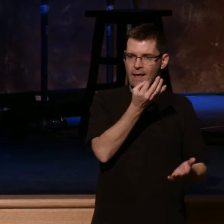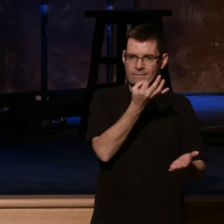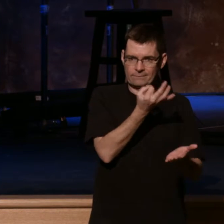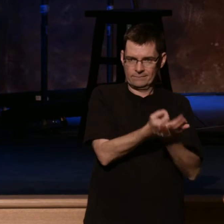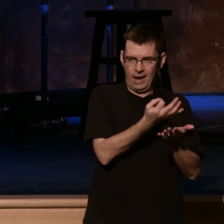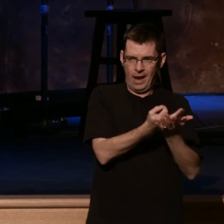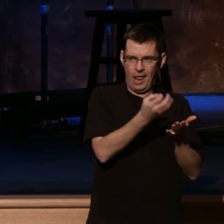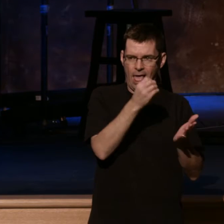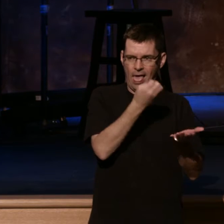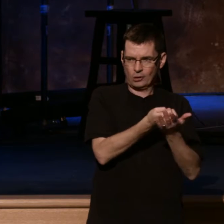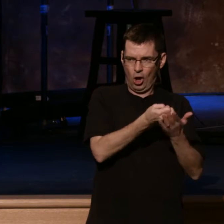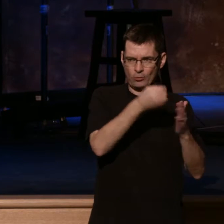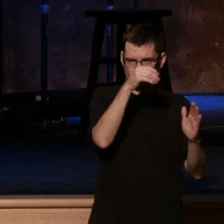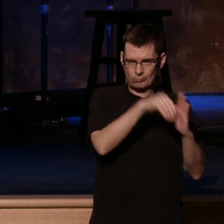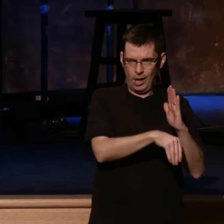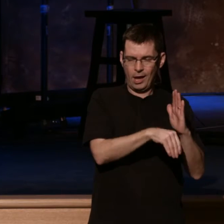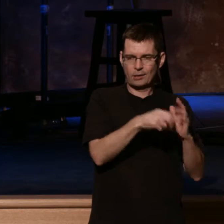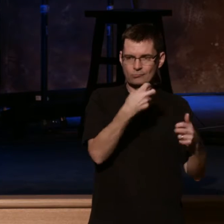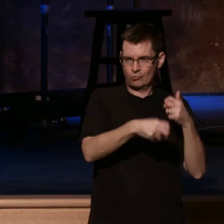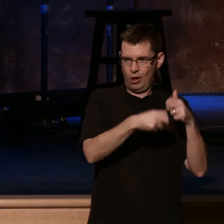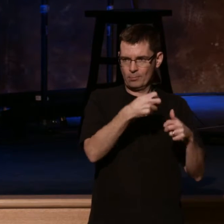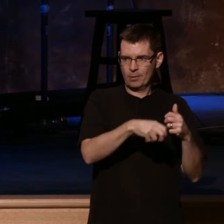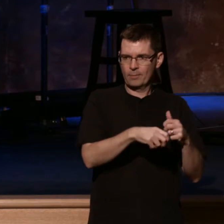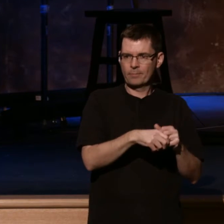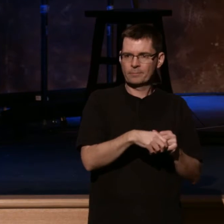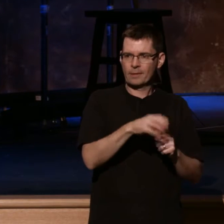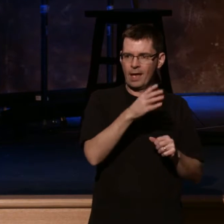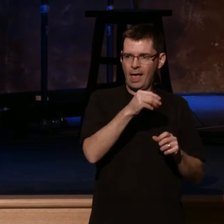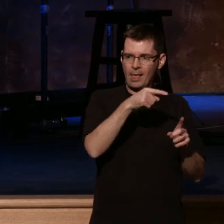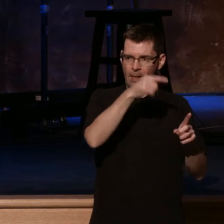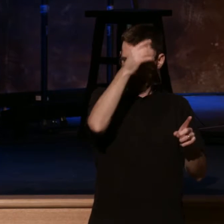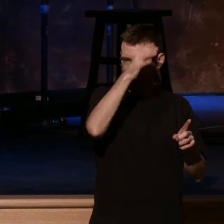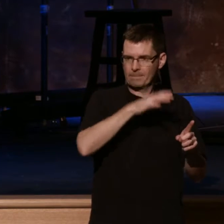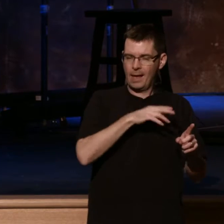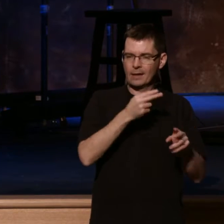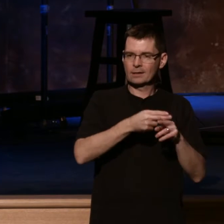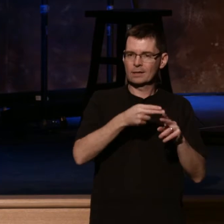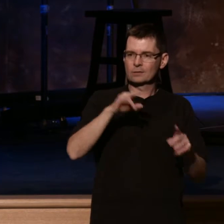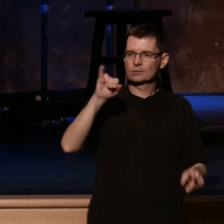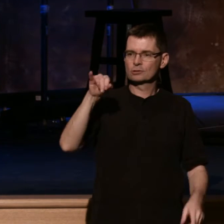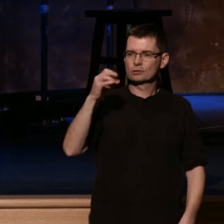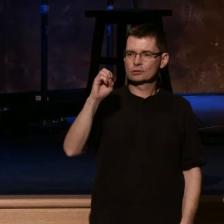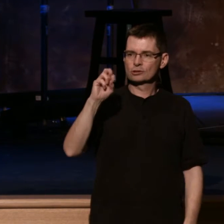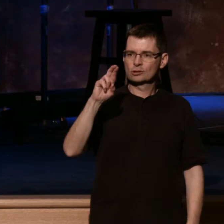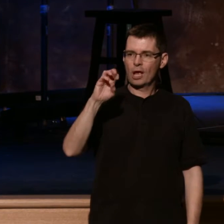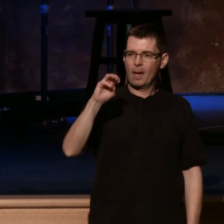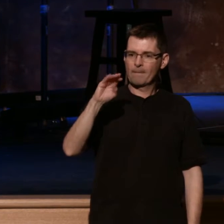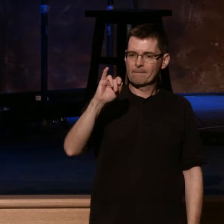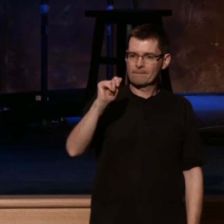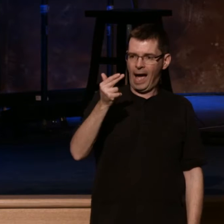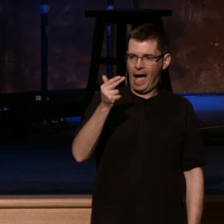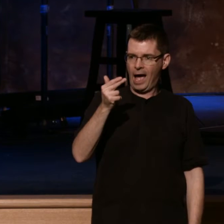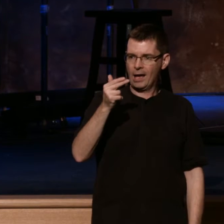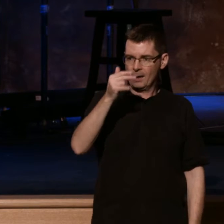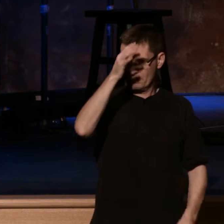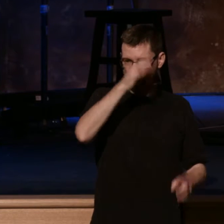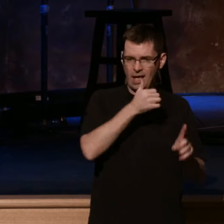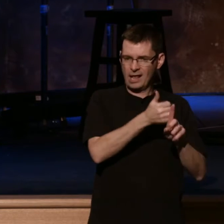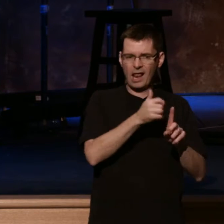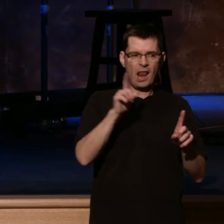years. And during that time, there was a guy named Jeremiah Lamphere, just like some of you, who had been a layman. He was feeling he called